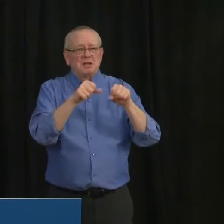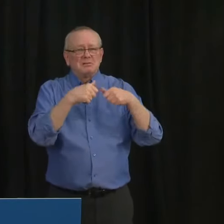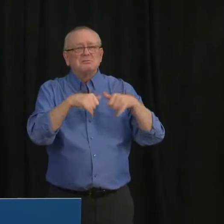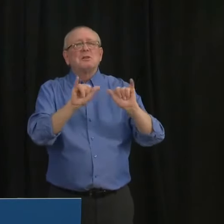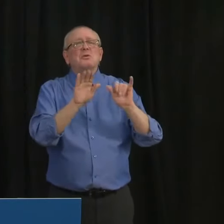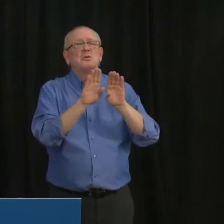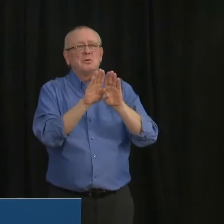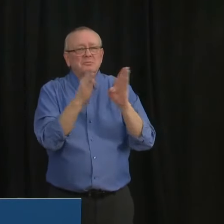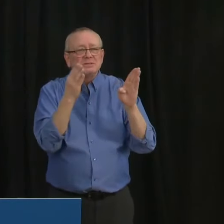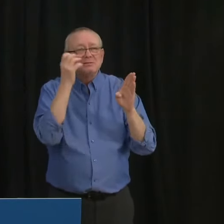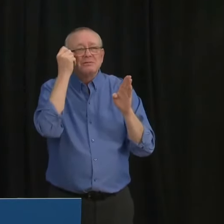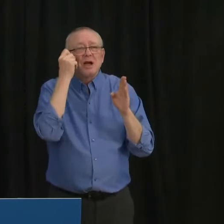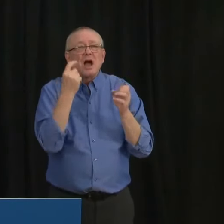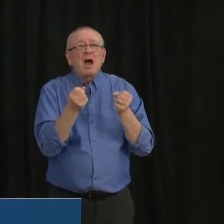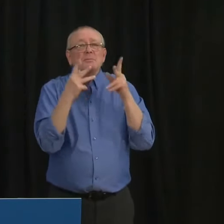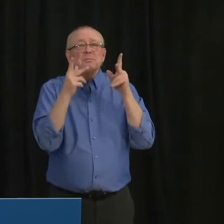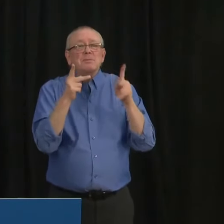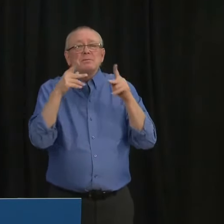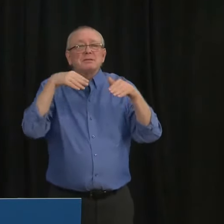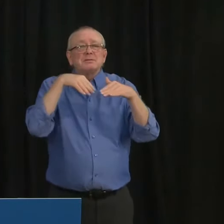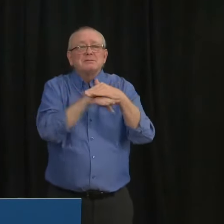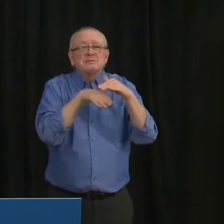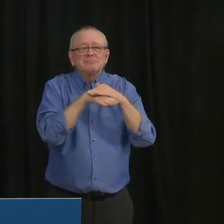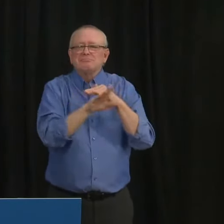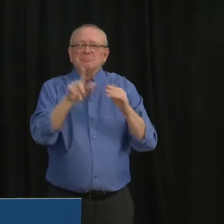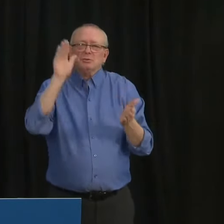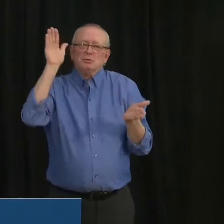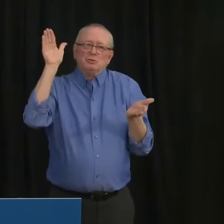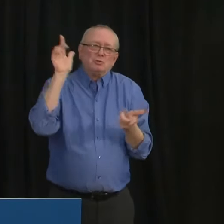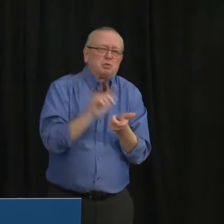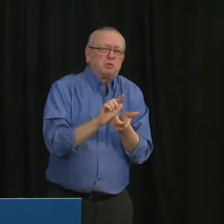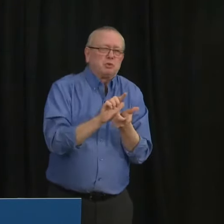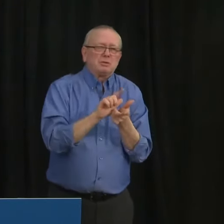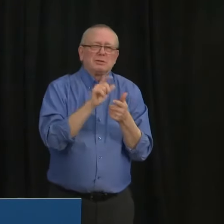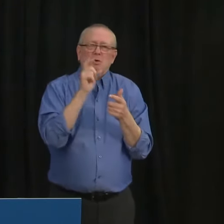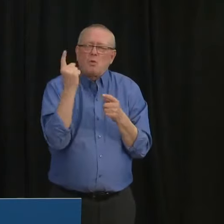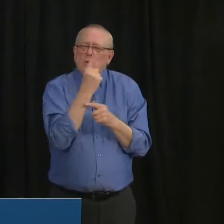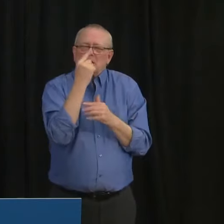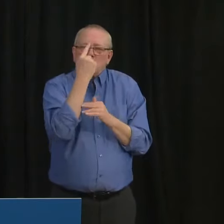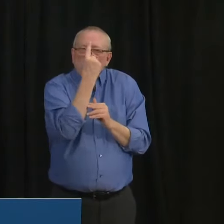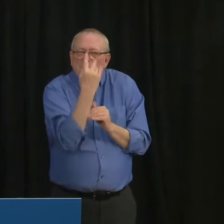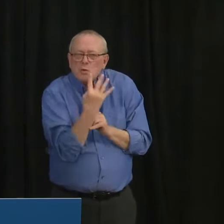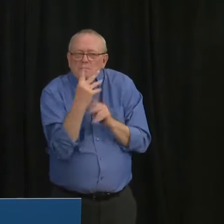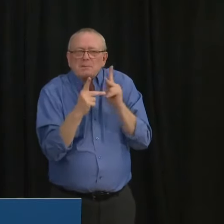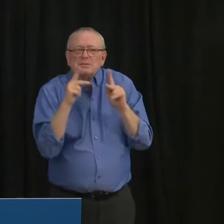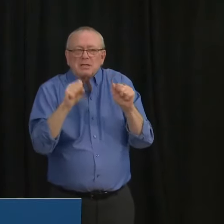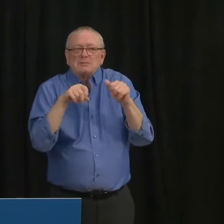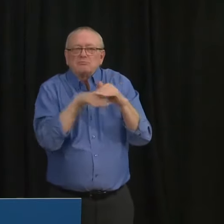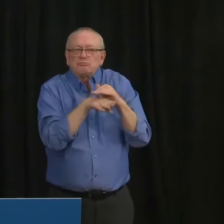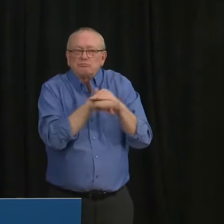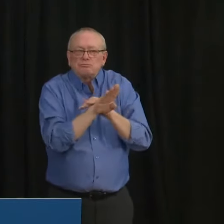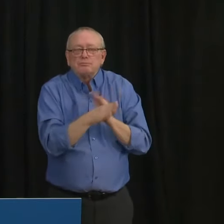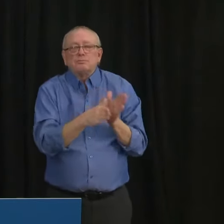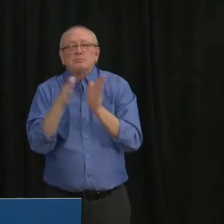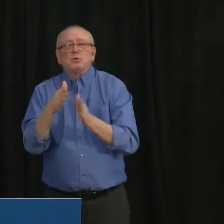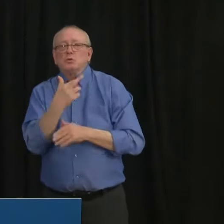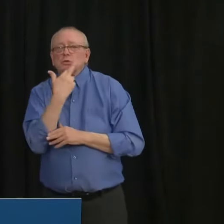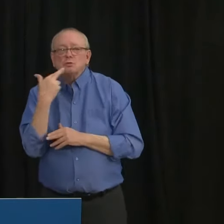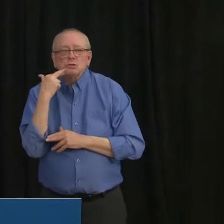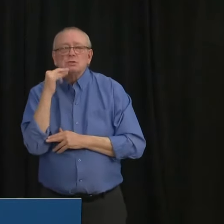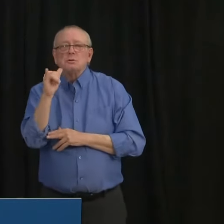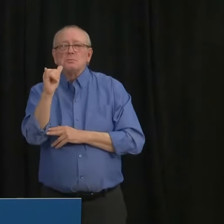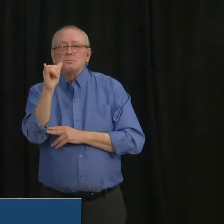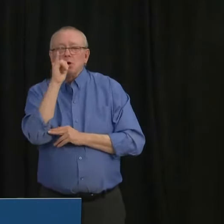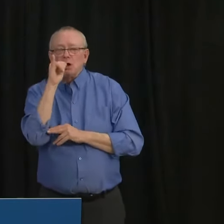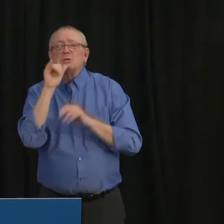percent of occupancy limits. In-person dining and bars restaurants pubs and cafes can continue but we'll need to